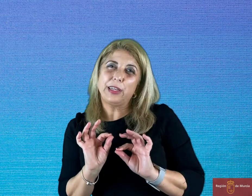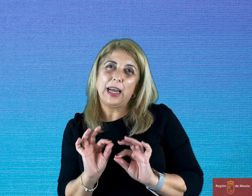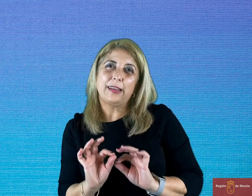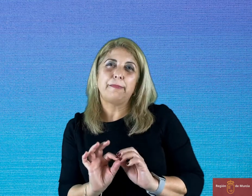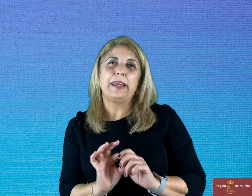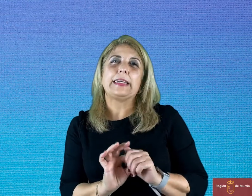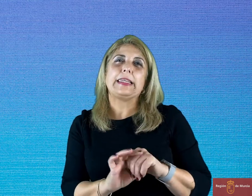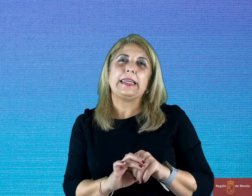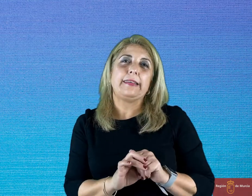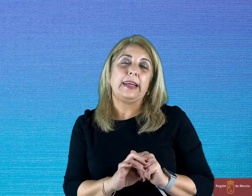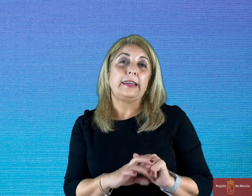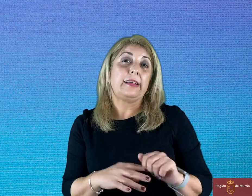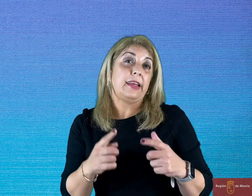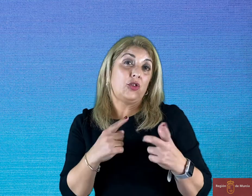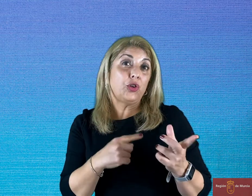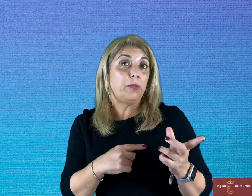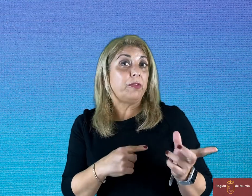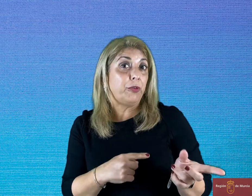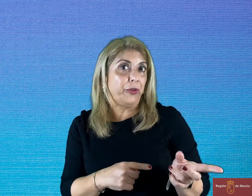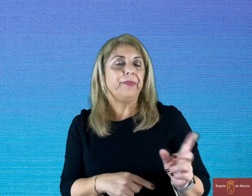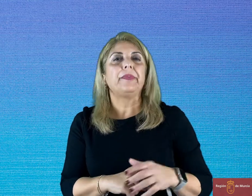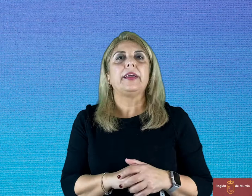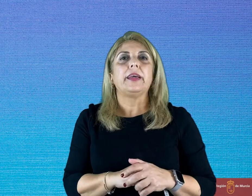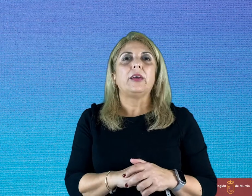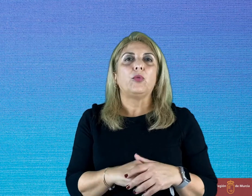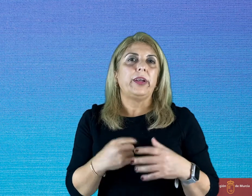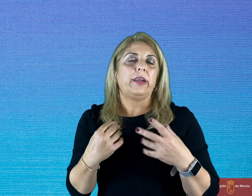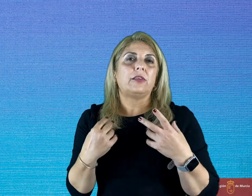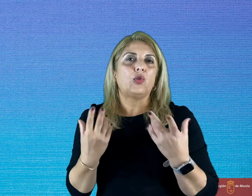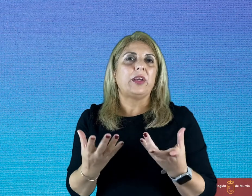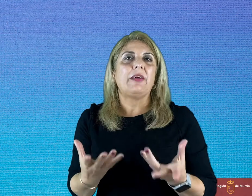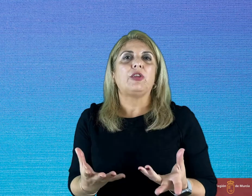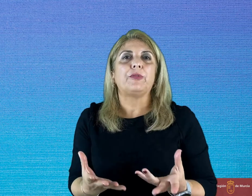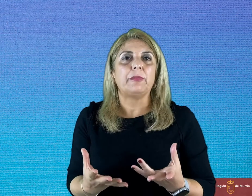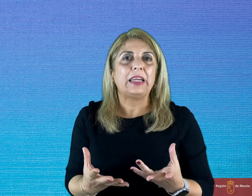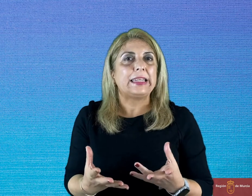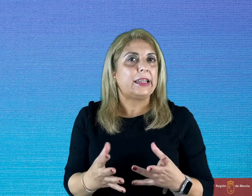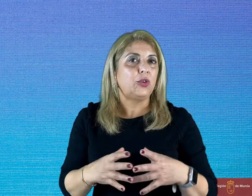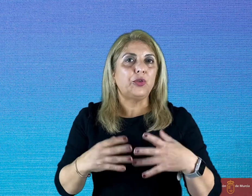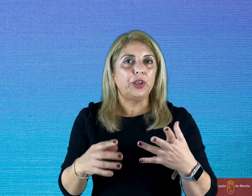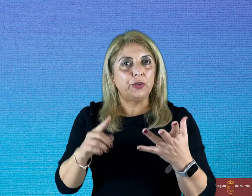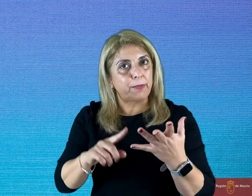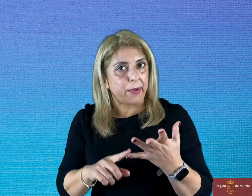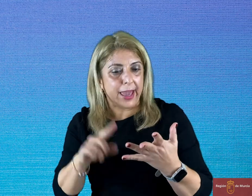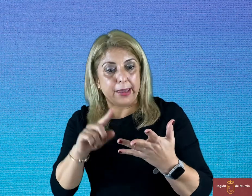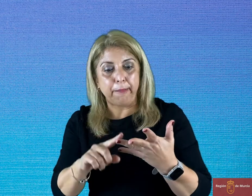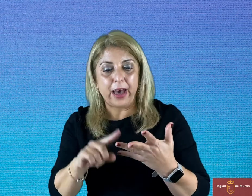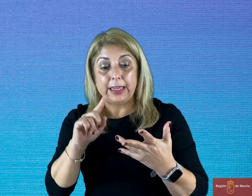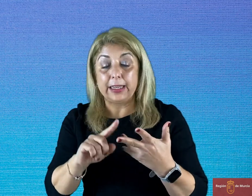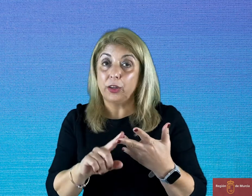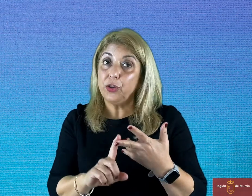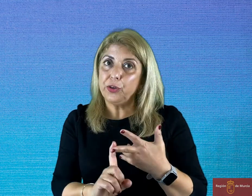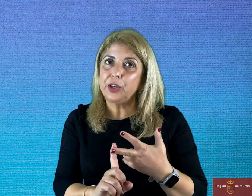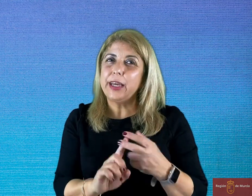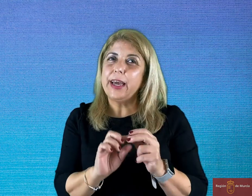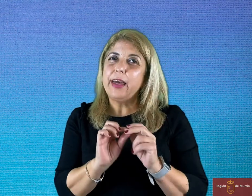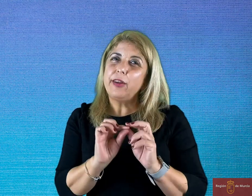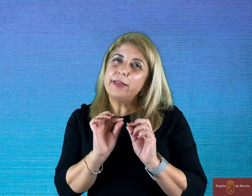aspect is that, as I told you before, when talking about possibility that you could use may, might and could, there is a